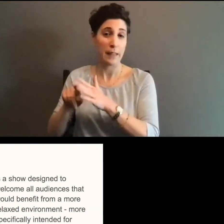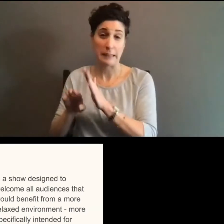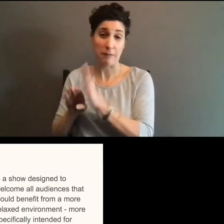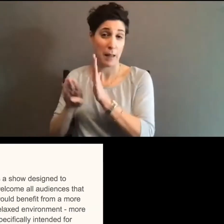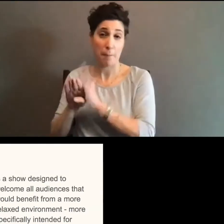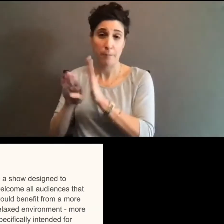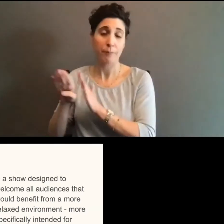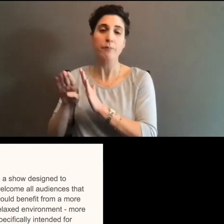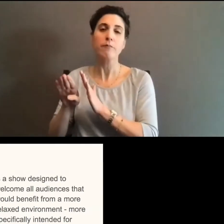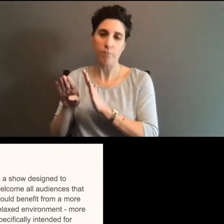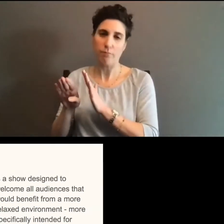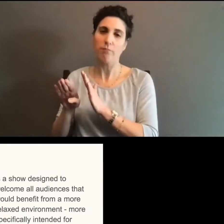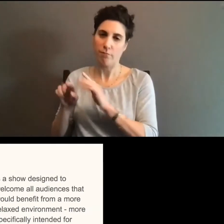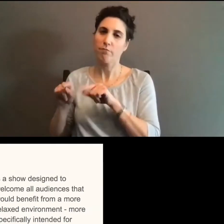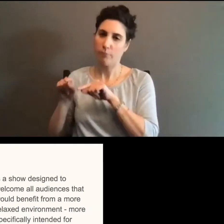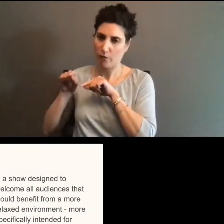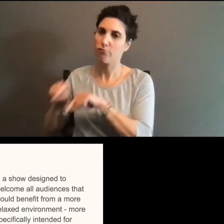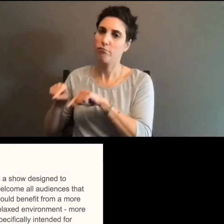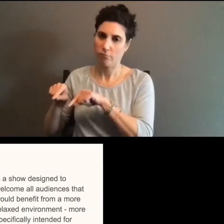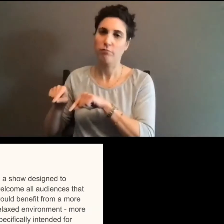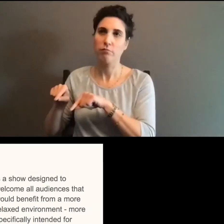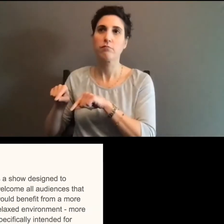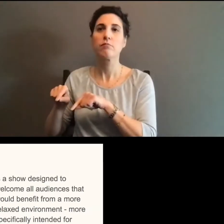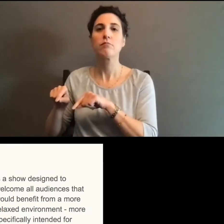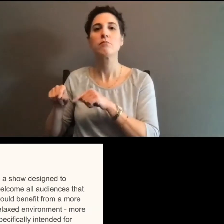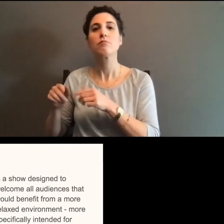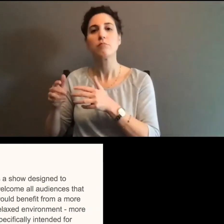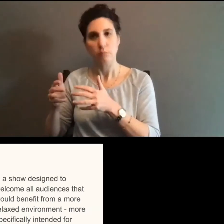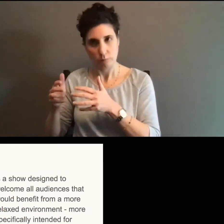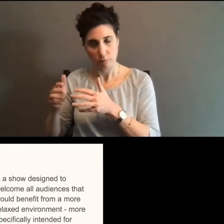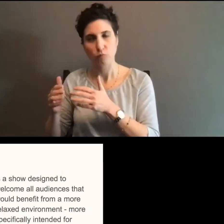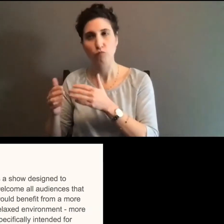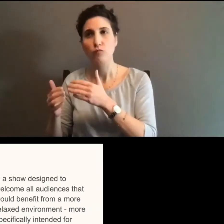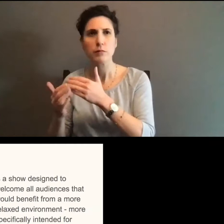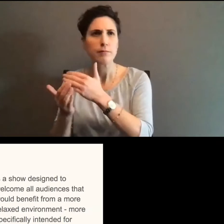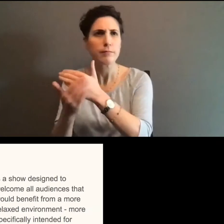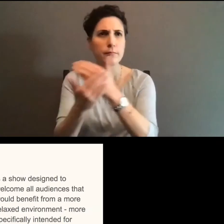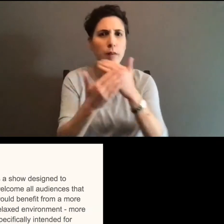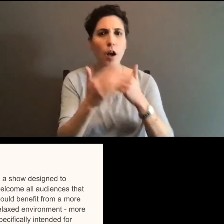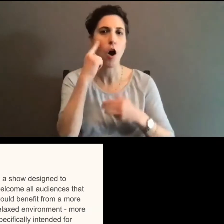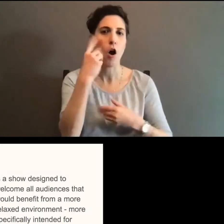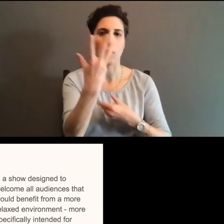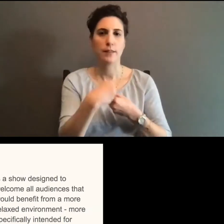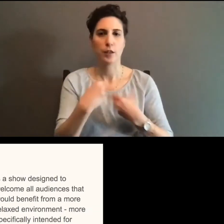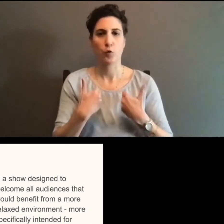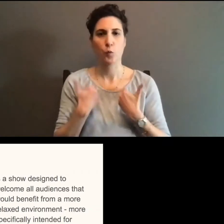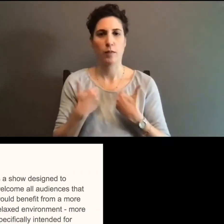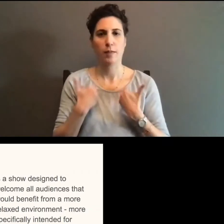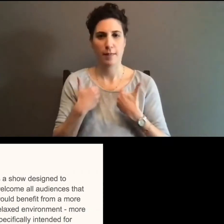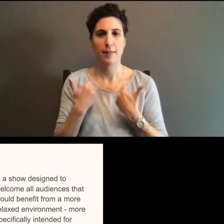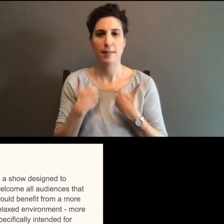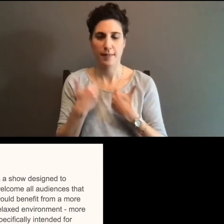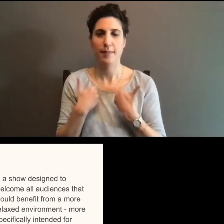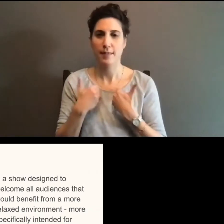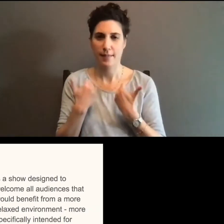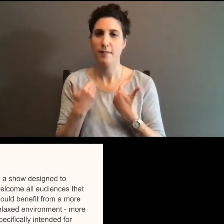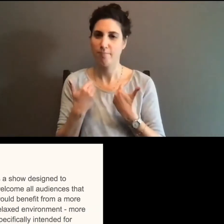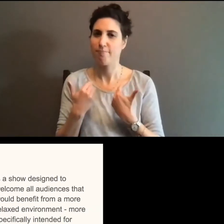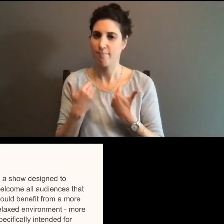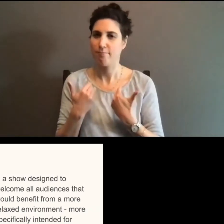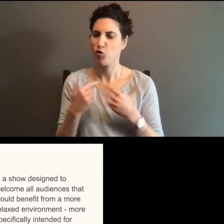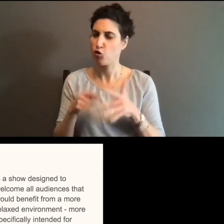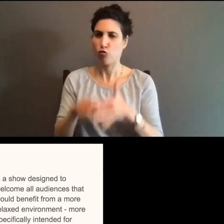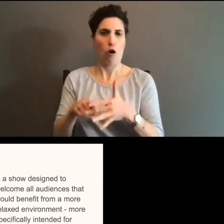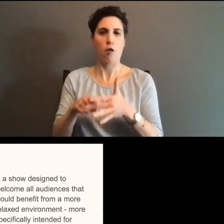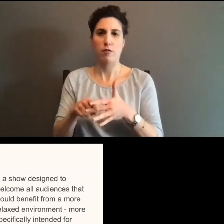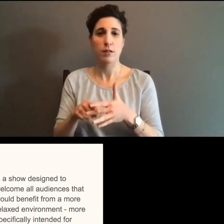and, created with the intention and consultation of autistic youth. And yet you may see in a lot of